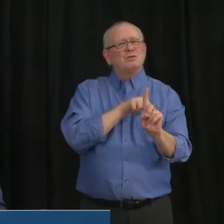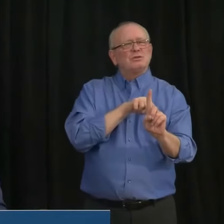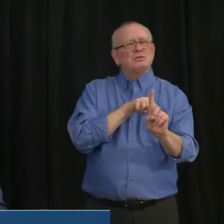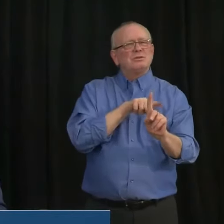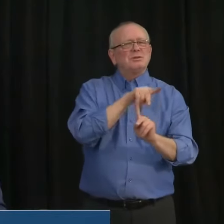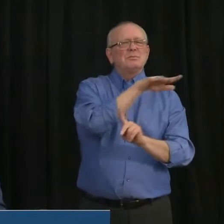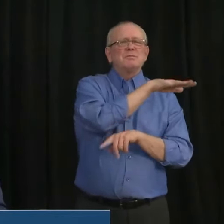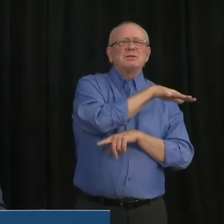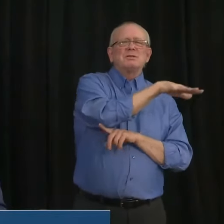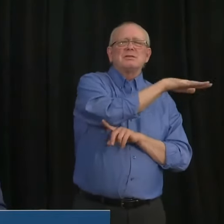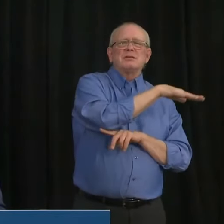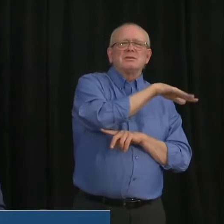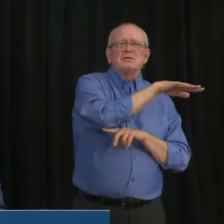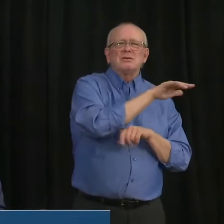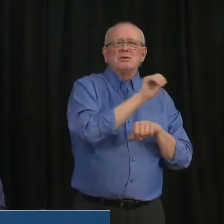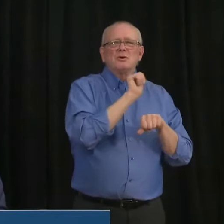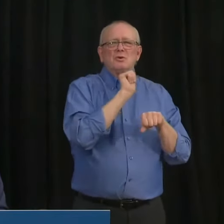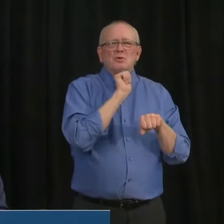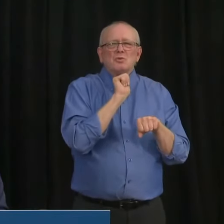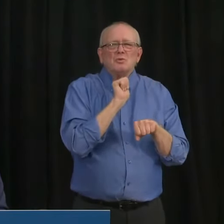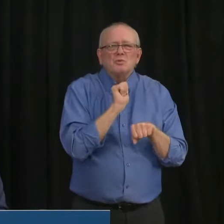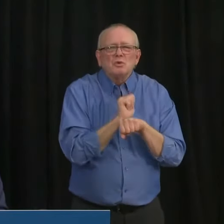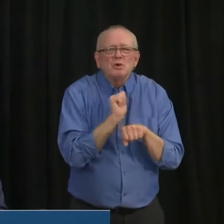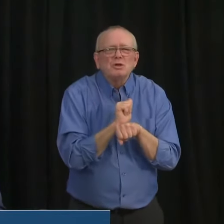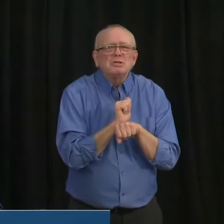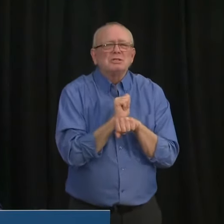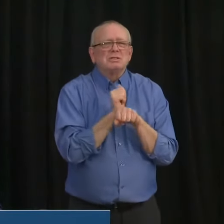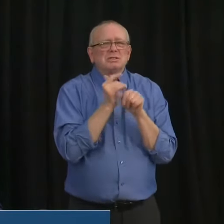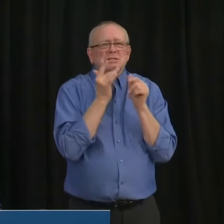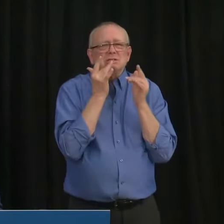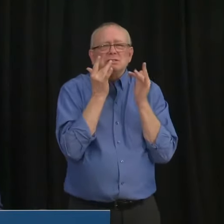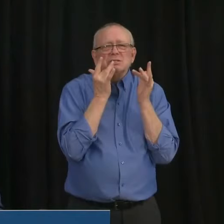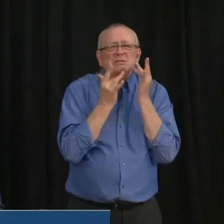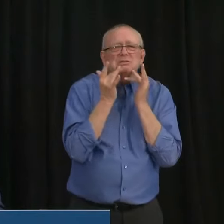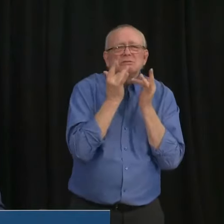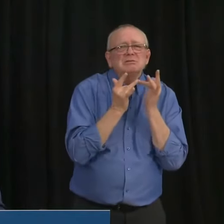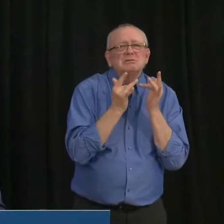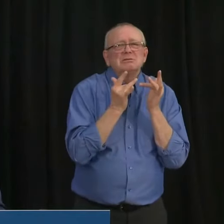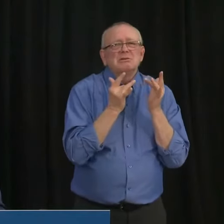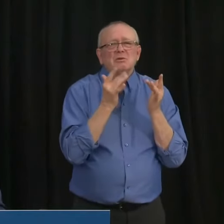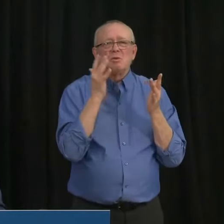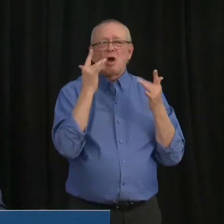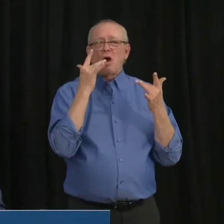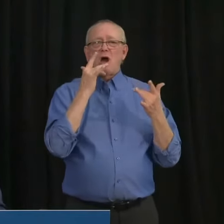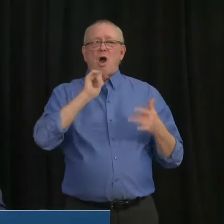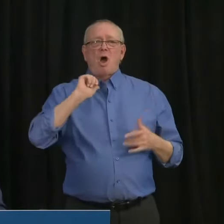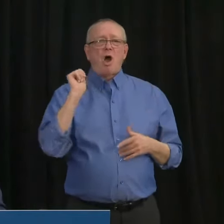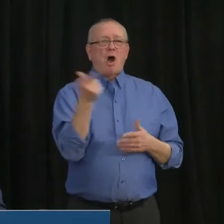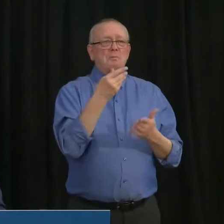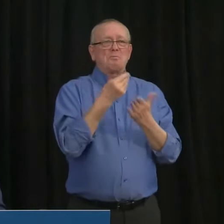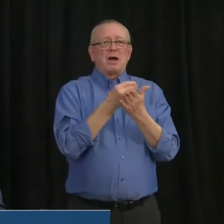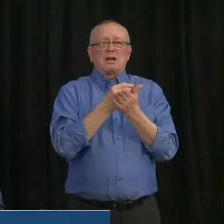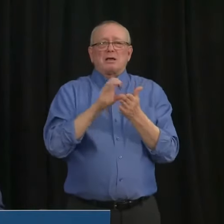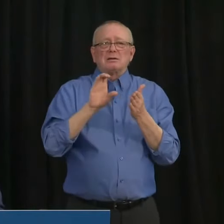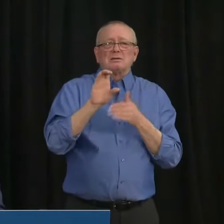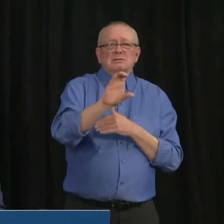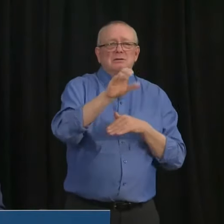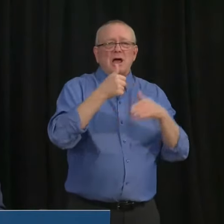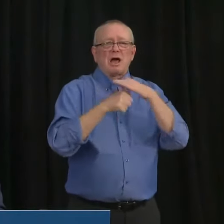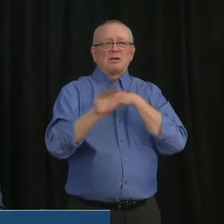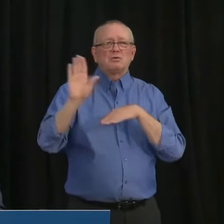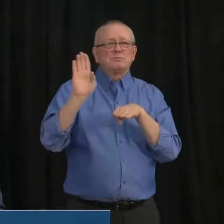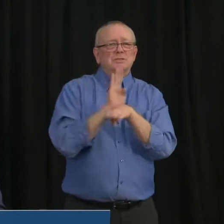life savings are tied up in businesses such as that. I would ask them to think about the, uh, the, the, the